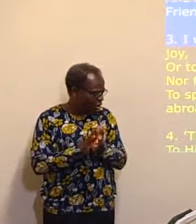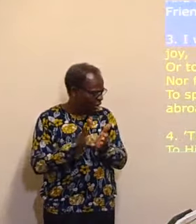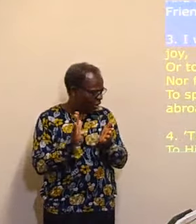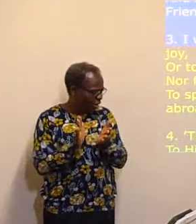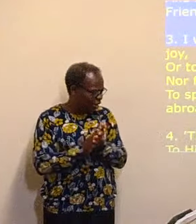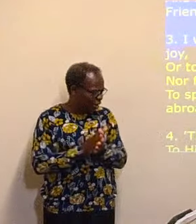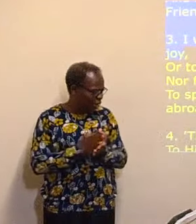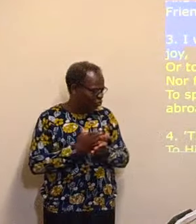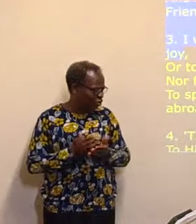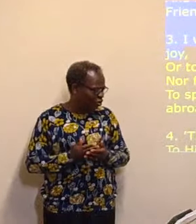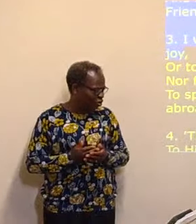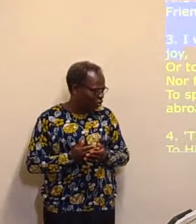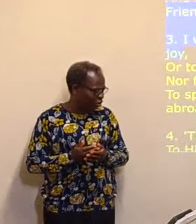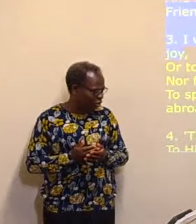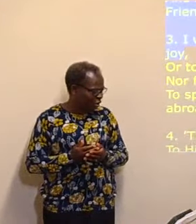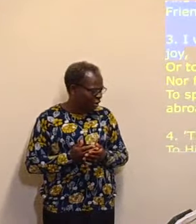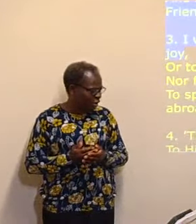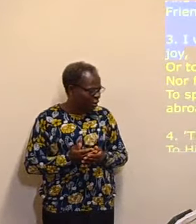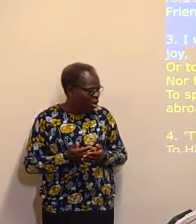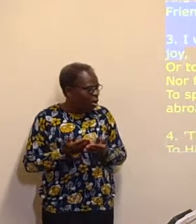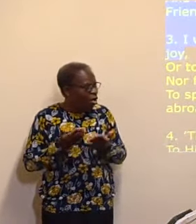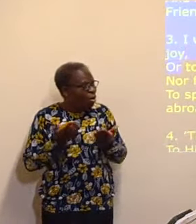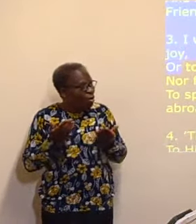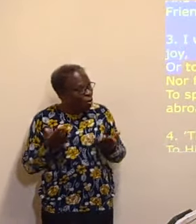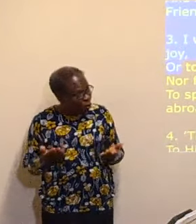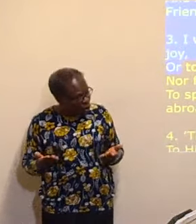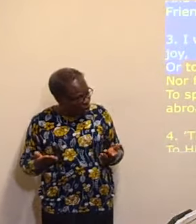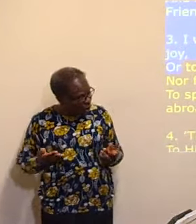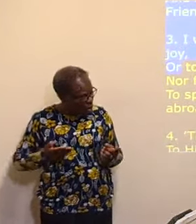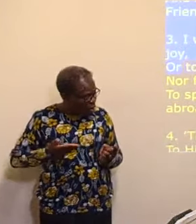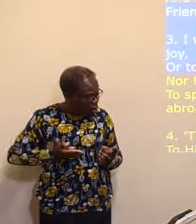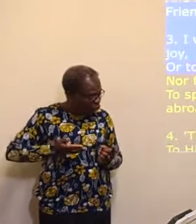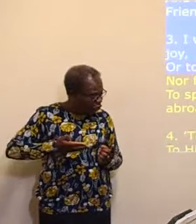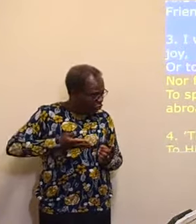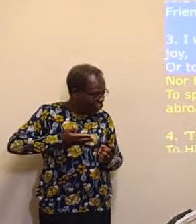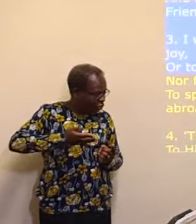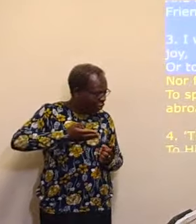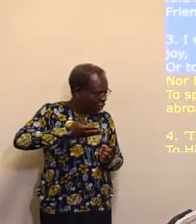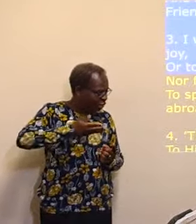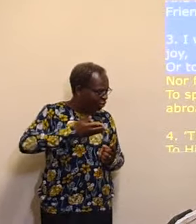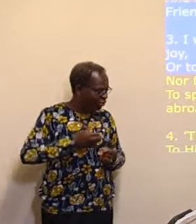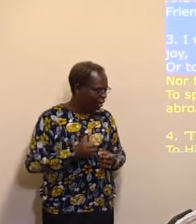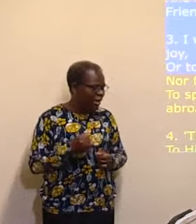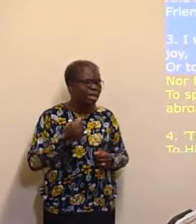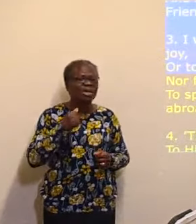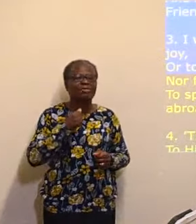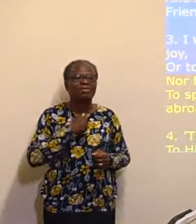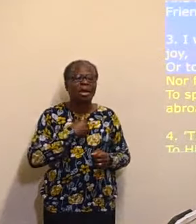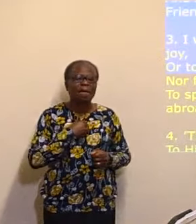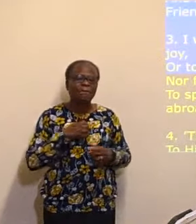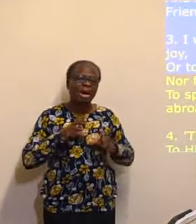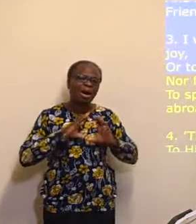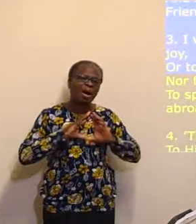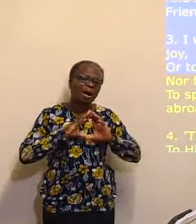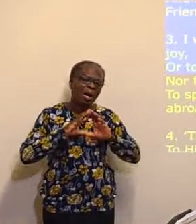joy, more to embrace my